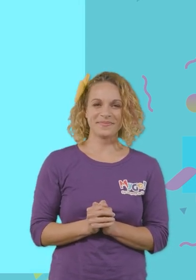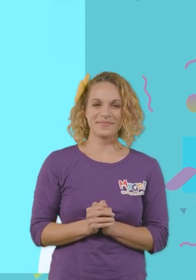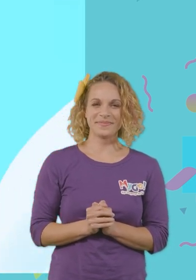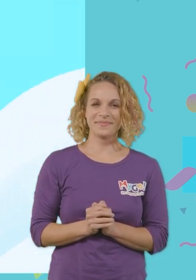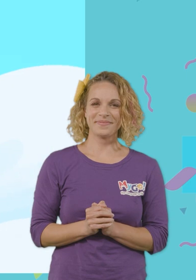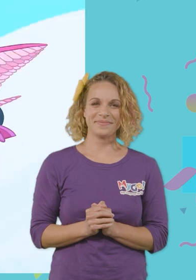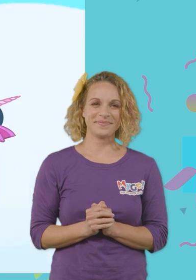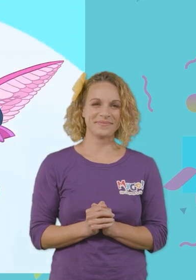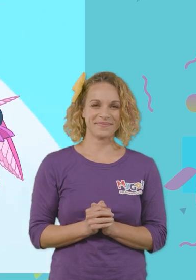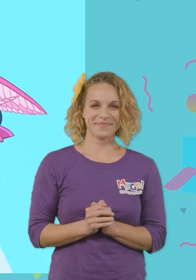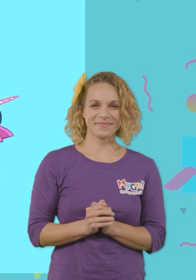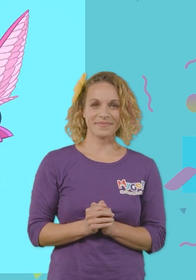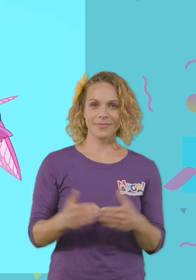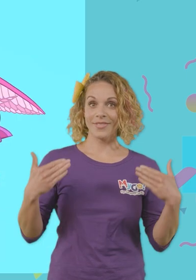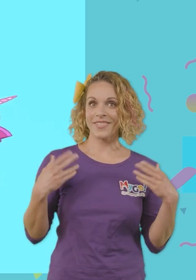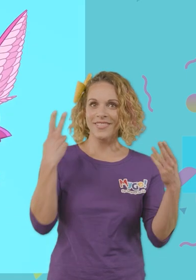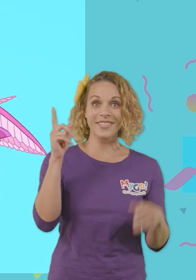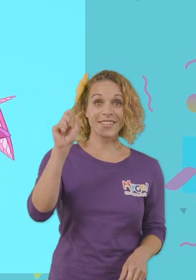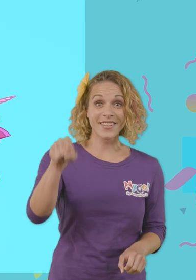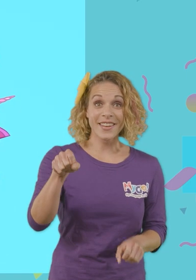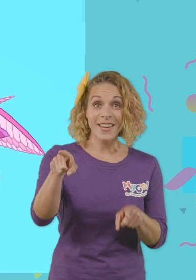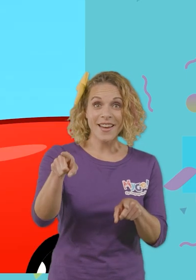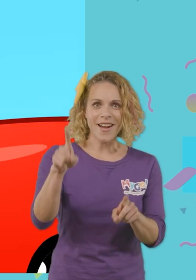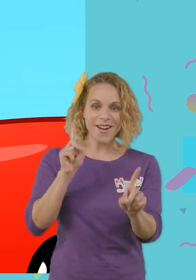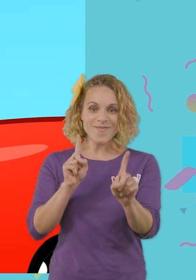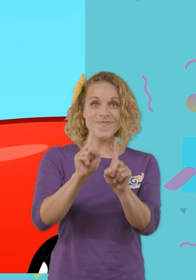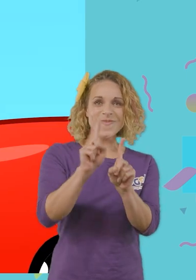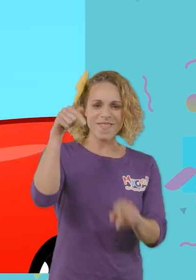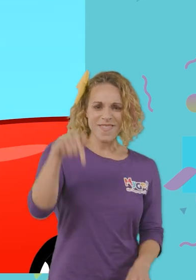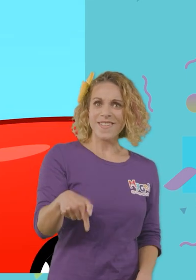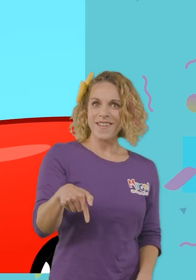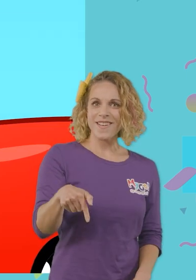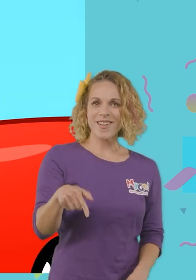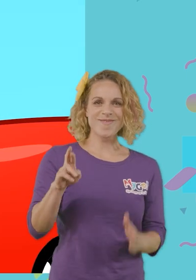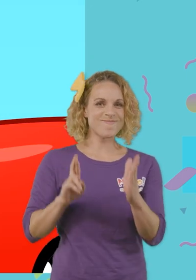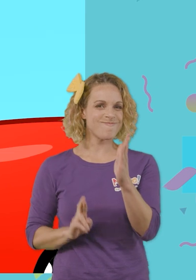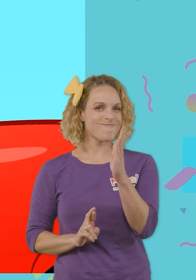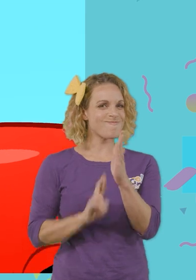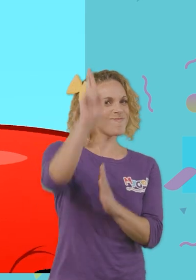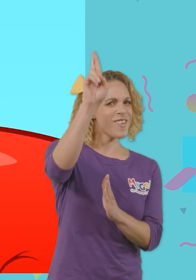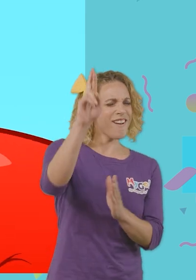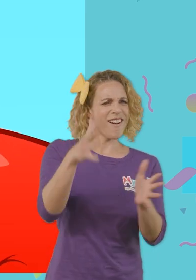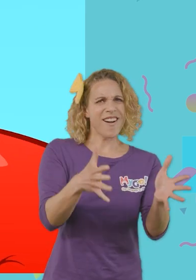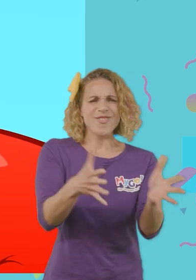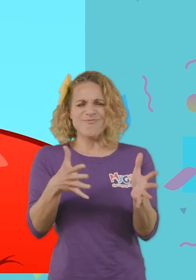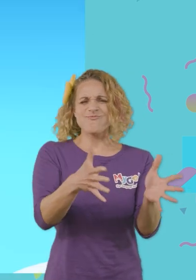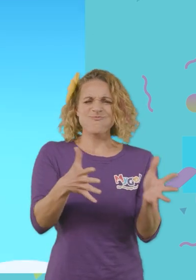Let's see how you can keep up with this! Rocket ships can go really, really fast!